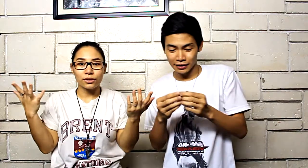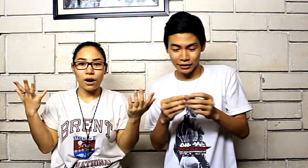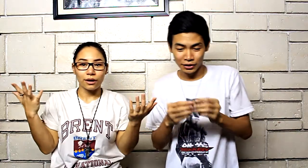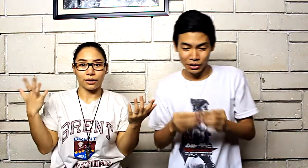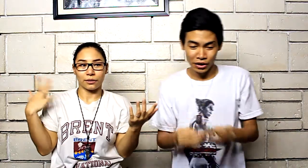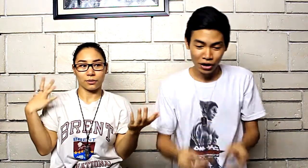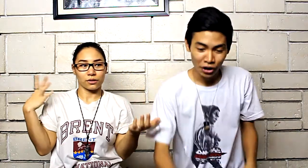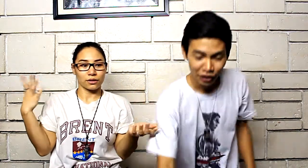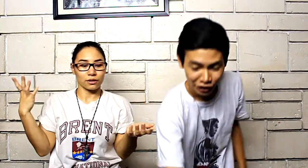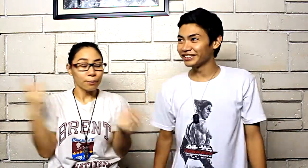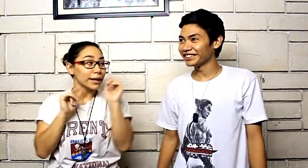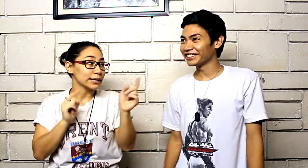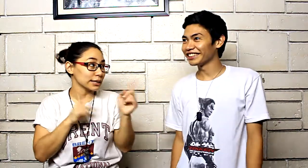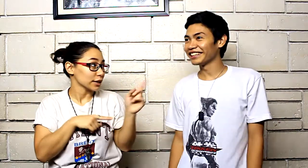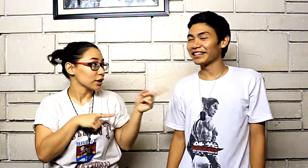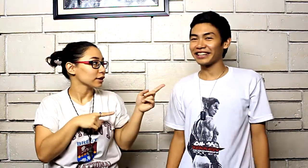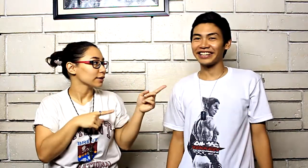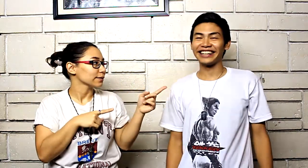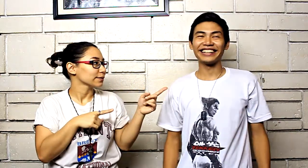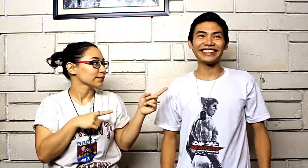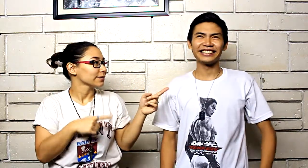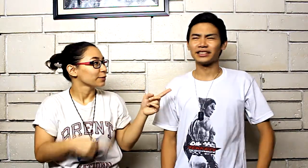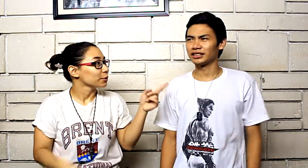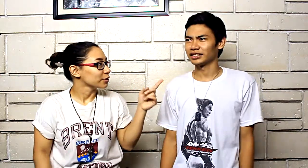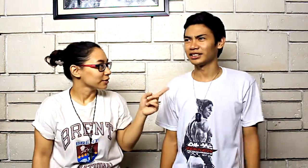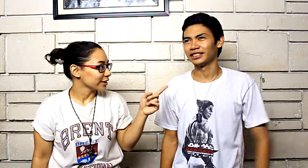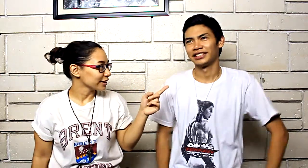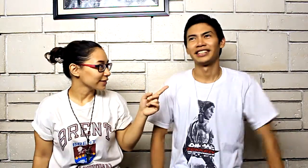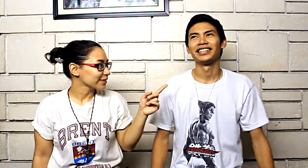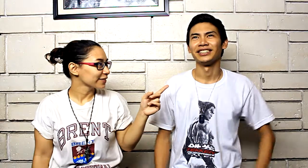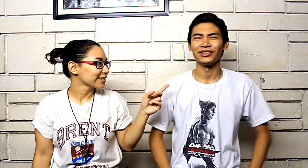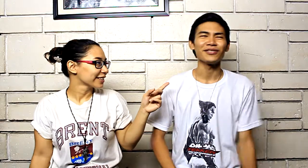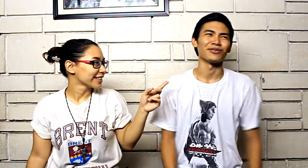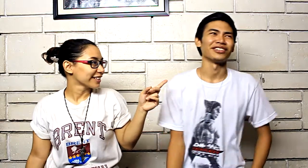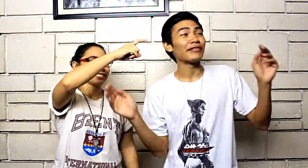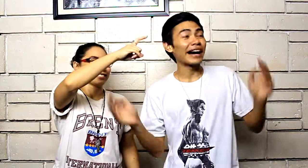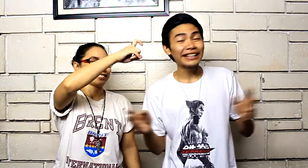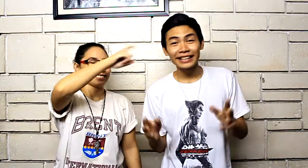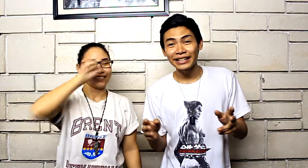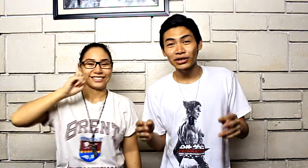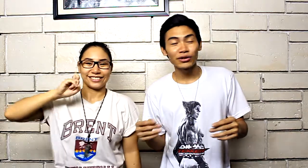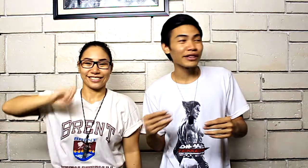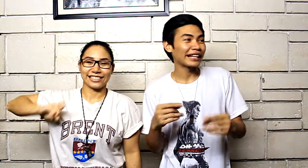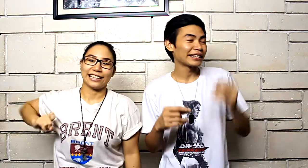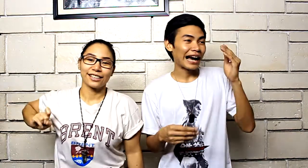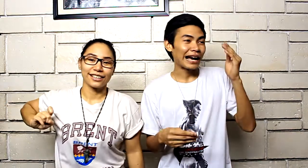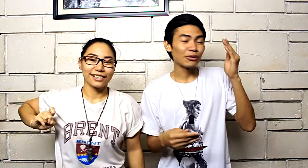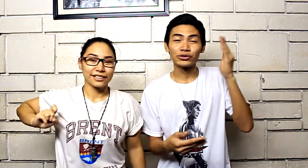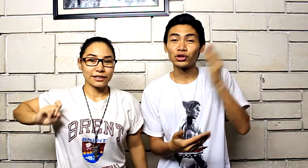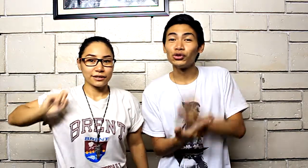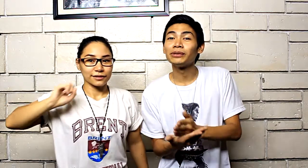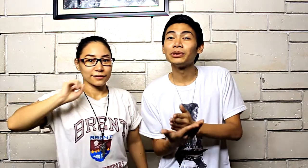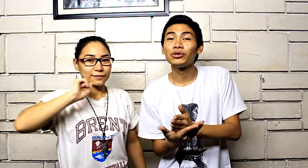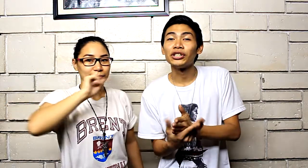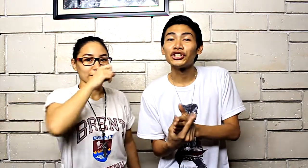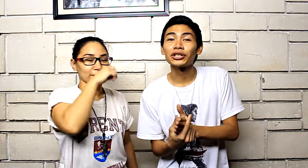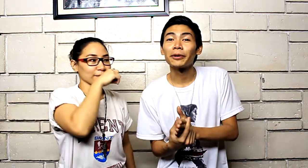chocolate bar but it tastes like chocolate would you still eat it? no if I didn't know that I was choosing between shit or